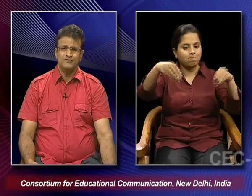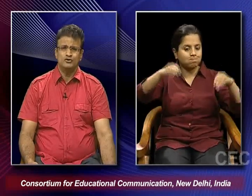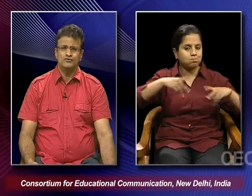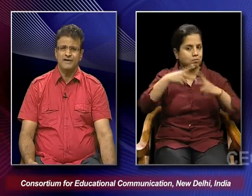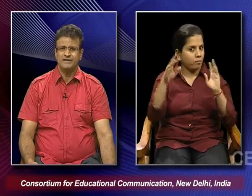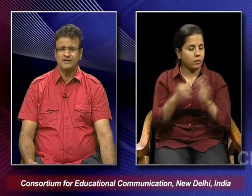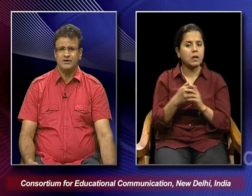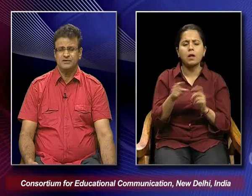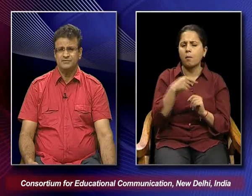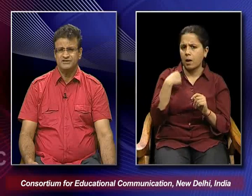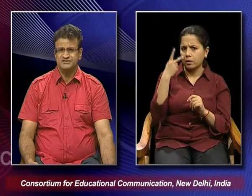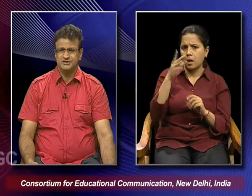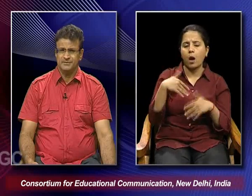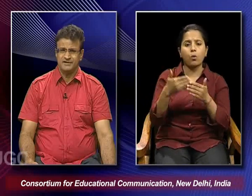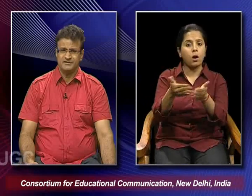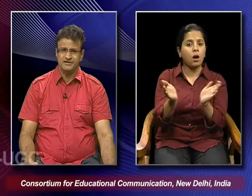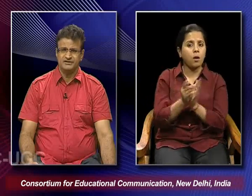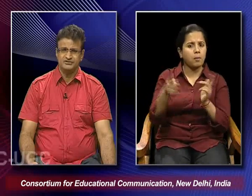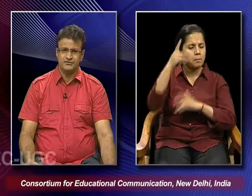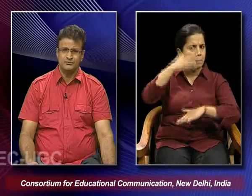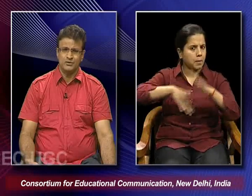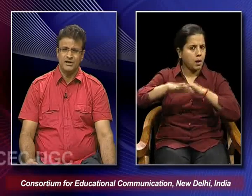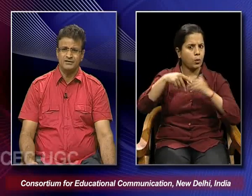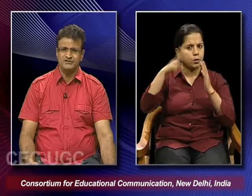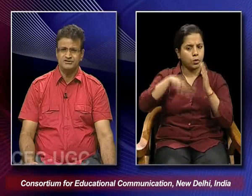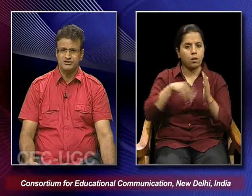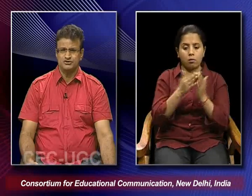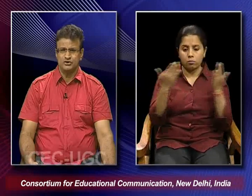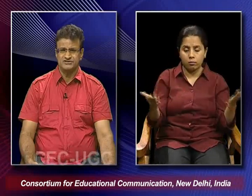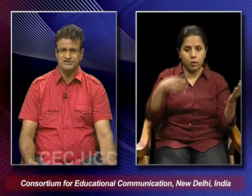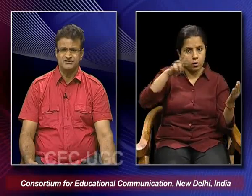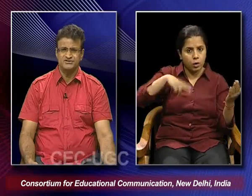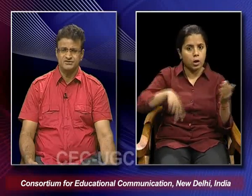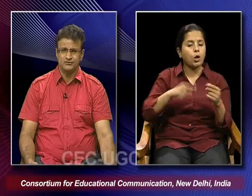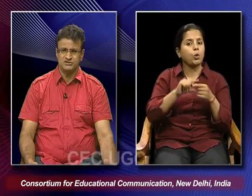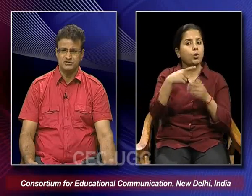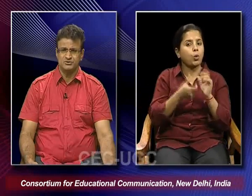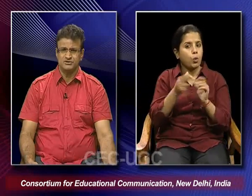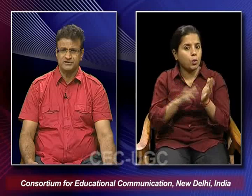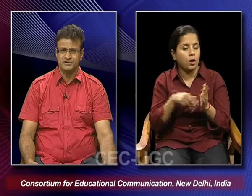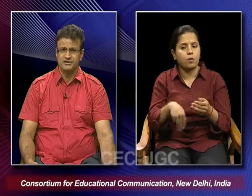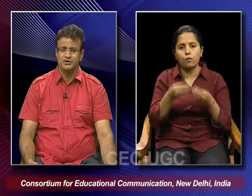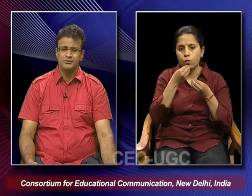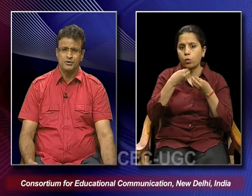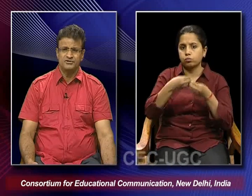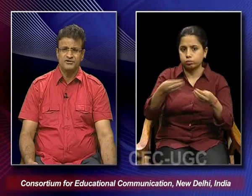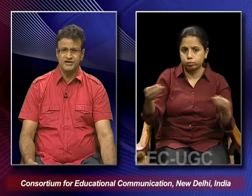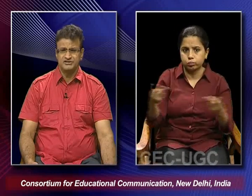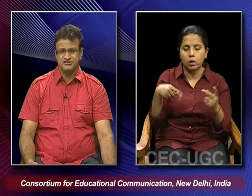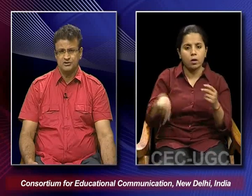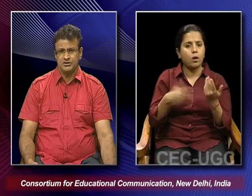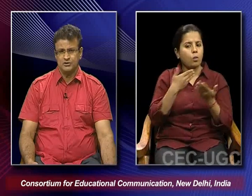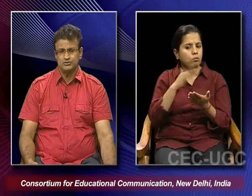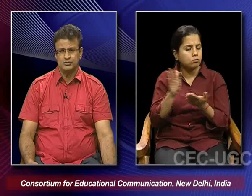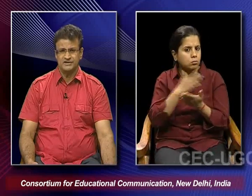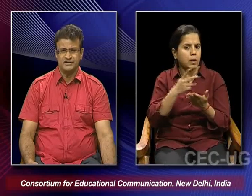Then we also find that how the committees, they plan the readings from Quran, traditional song sessions and food distribution and poetry readings